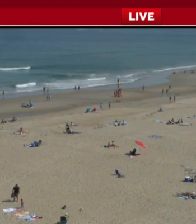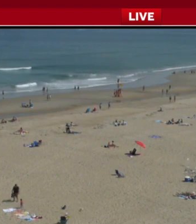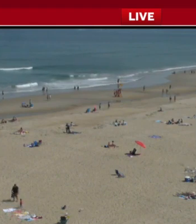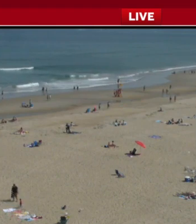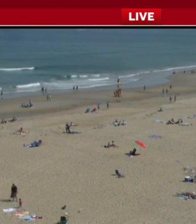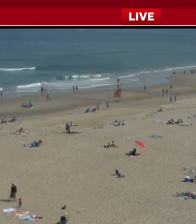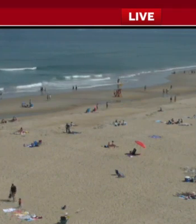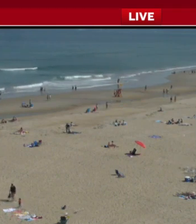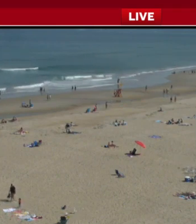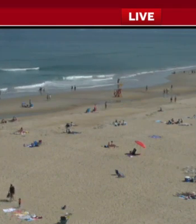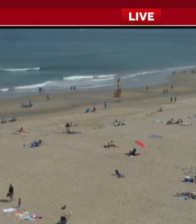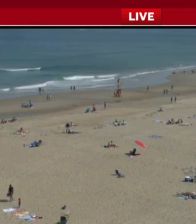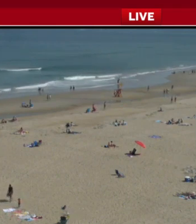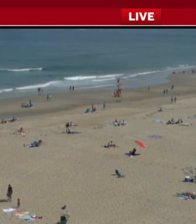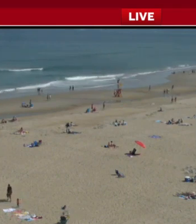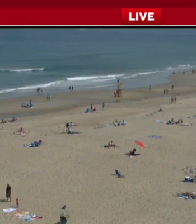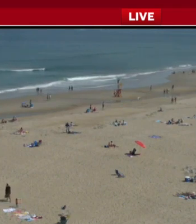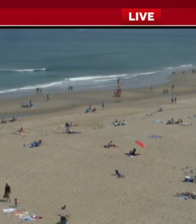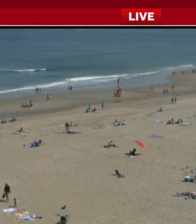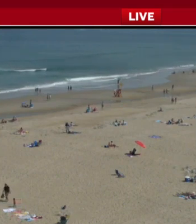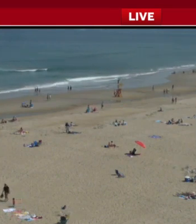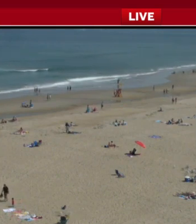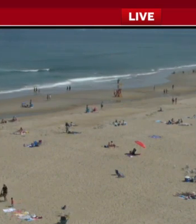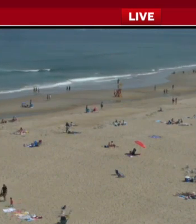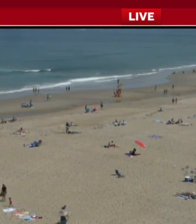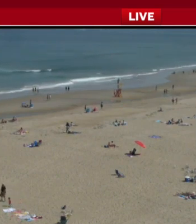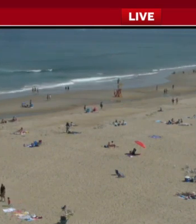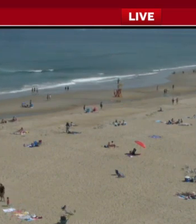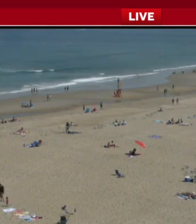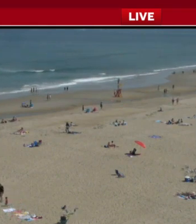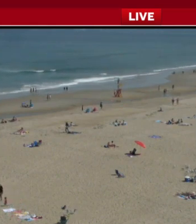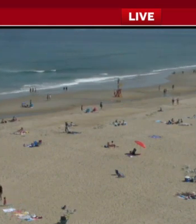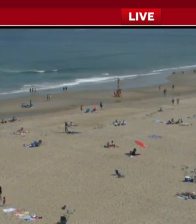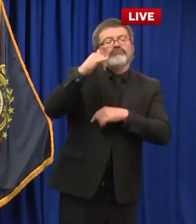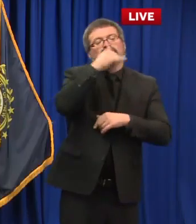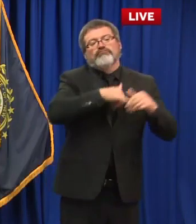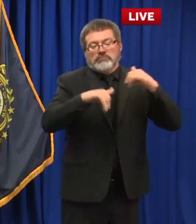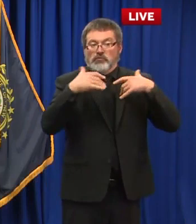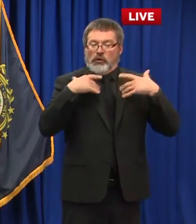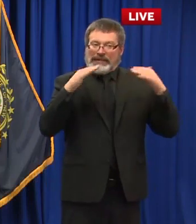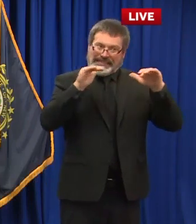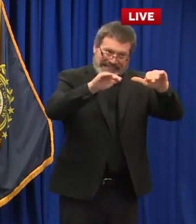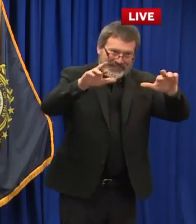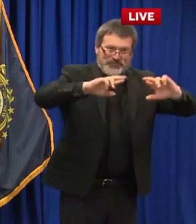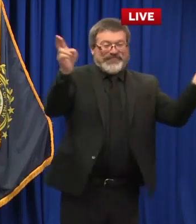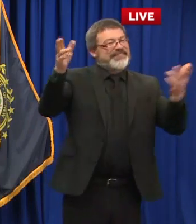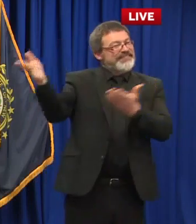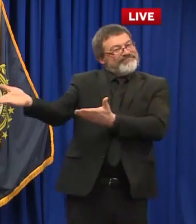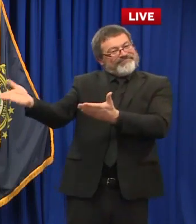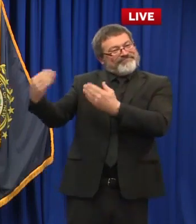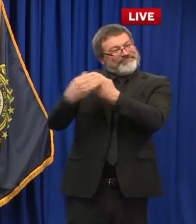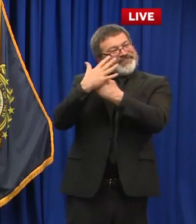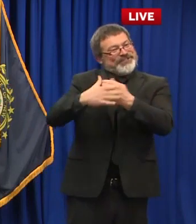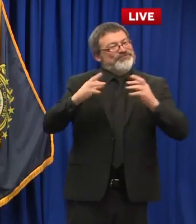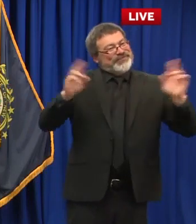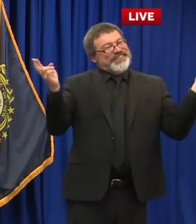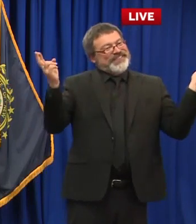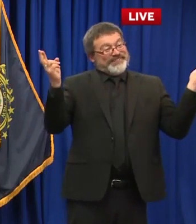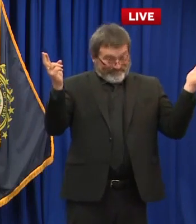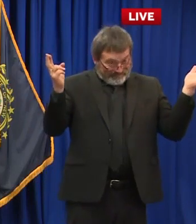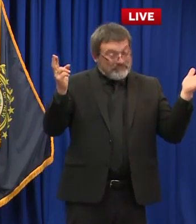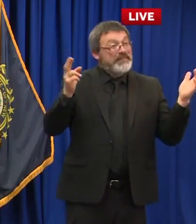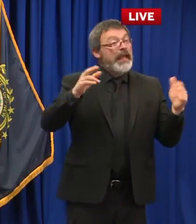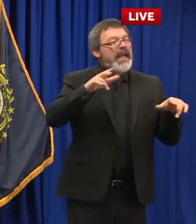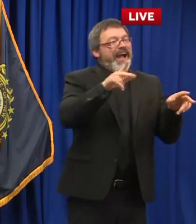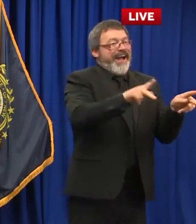it's probably welcomed by a lot of folks across the state. Also golf on May 11th, we flexed open golf for New